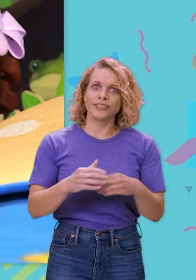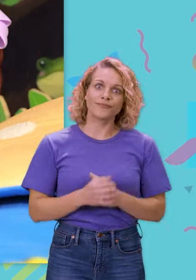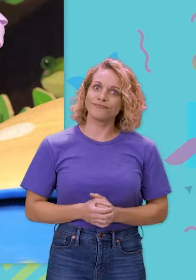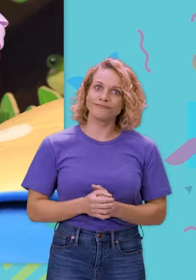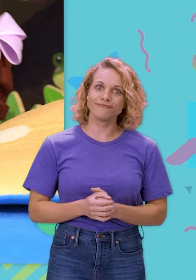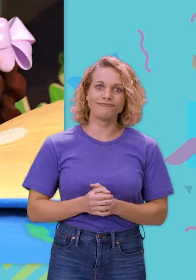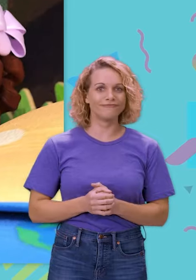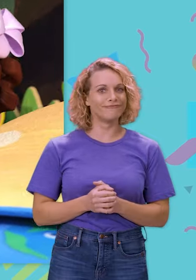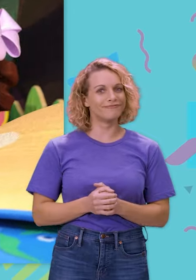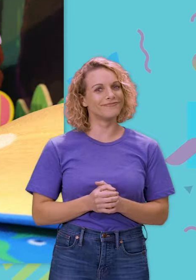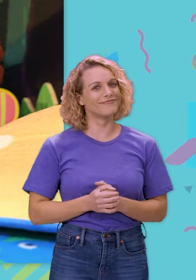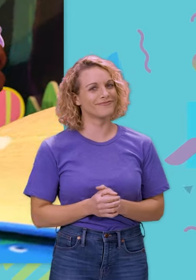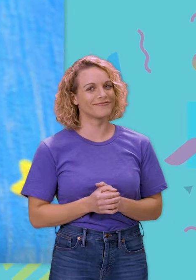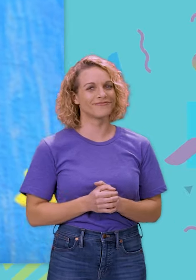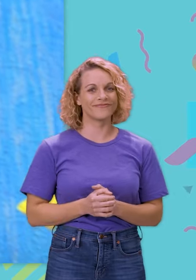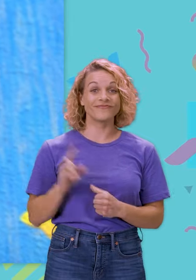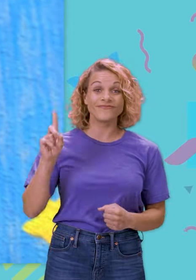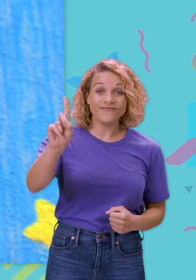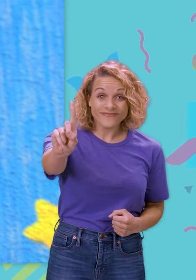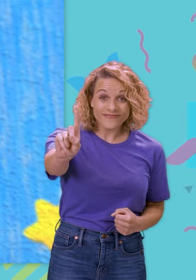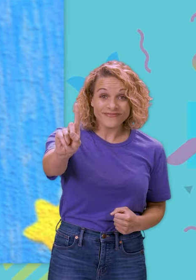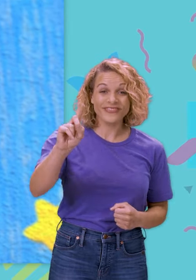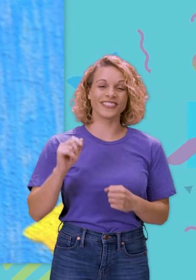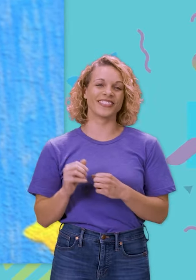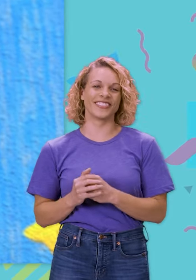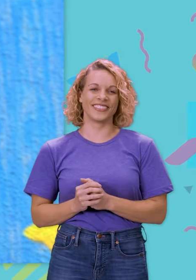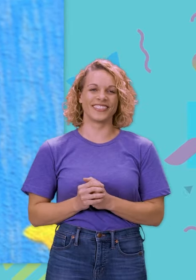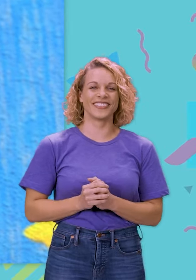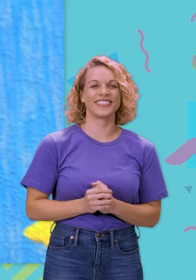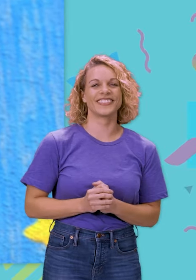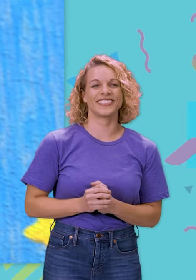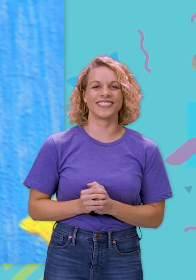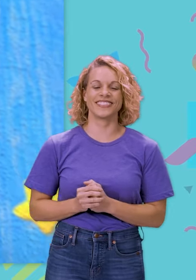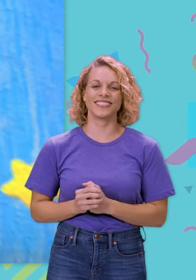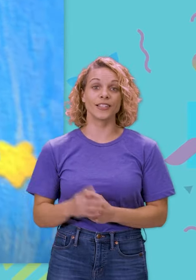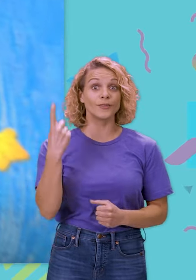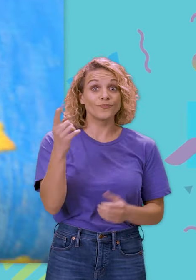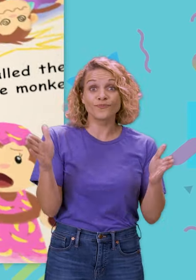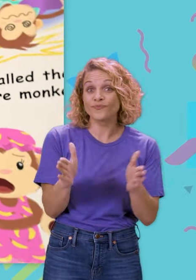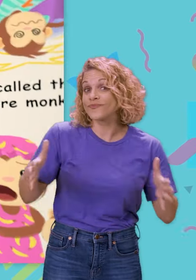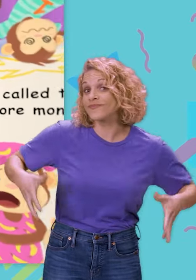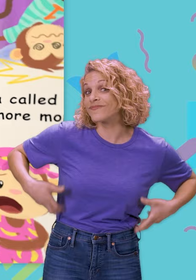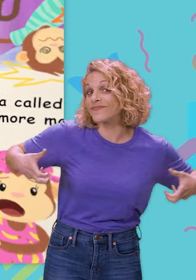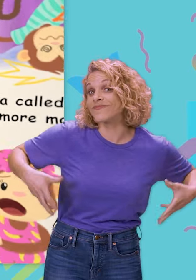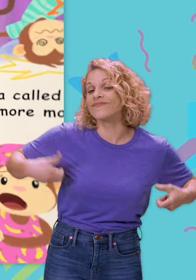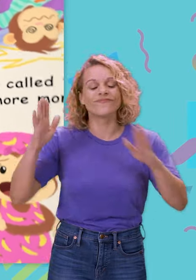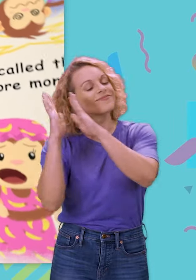little monkeys